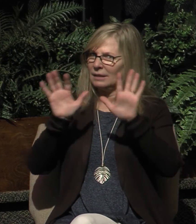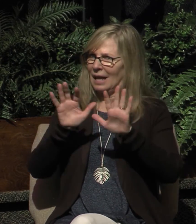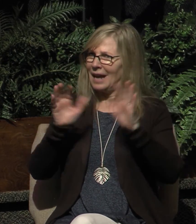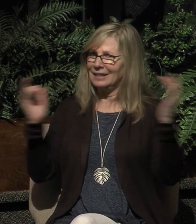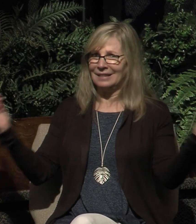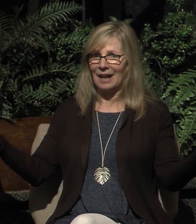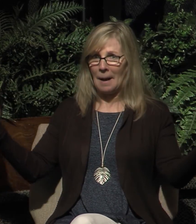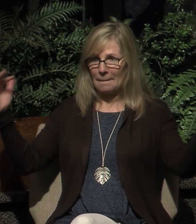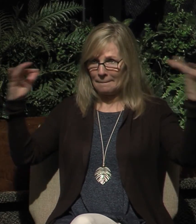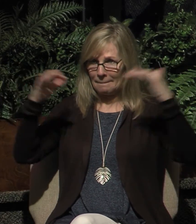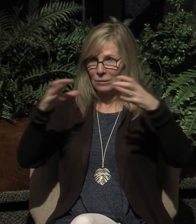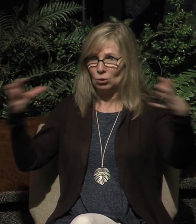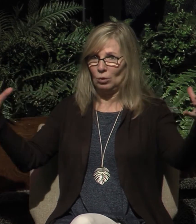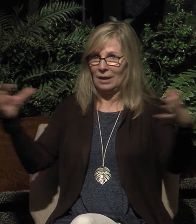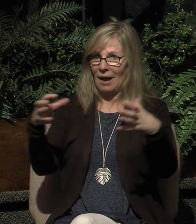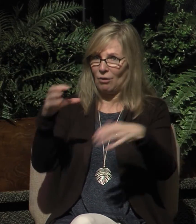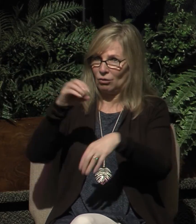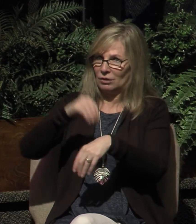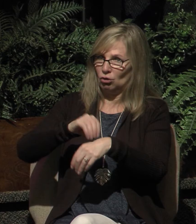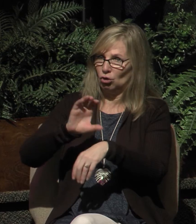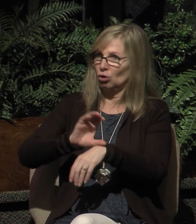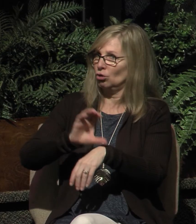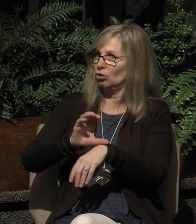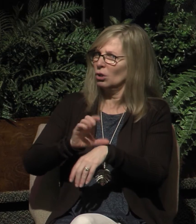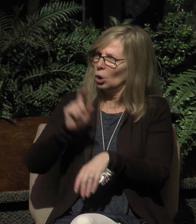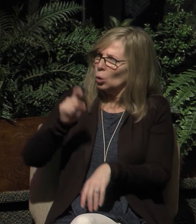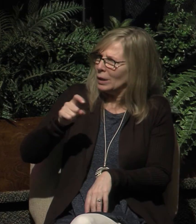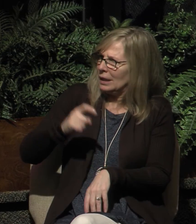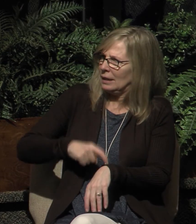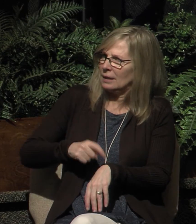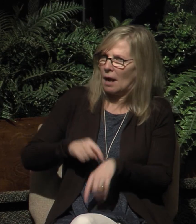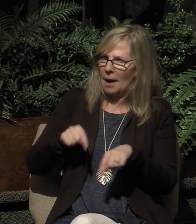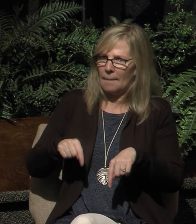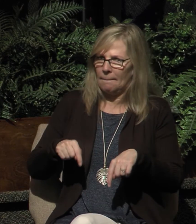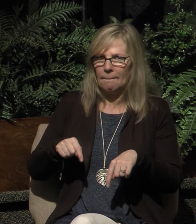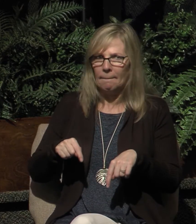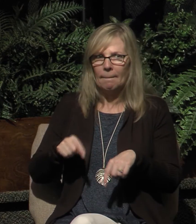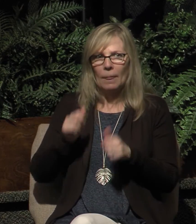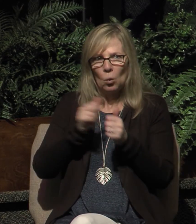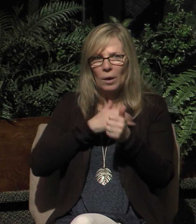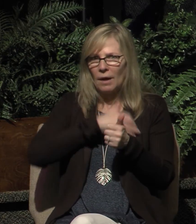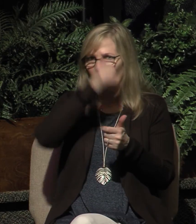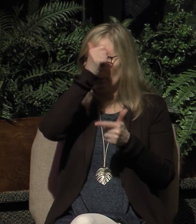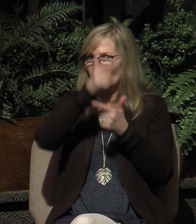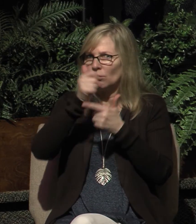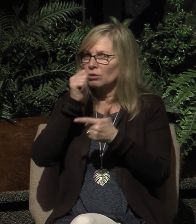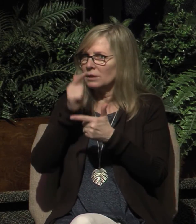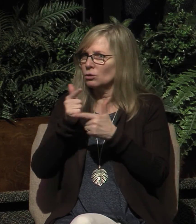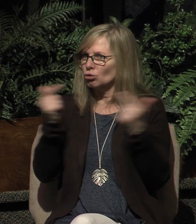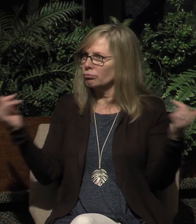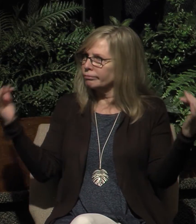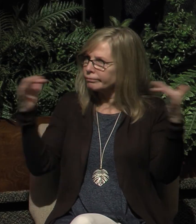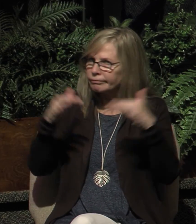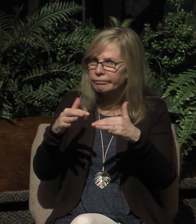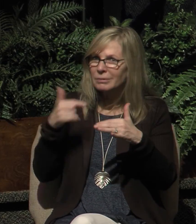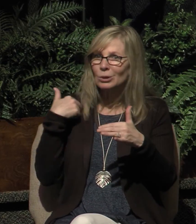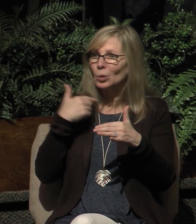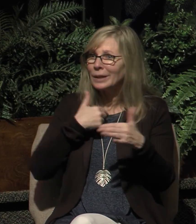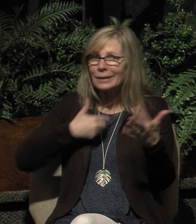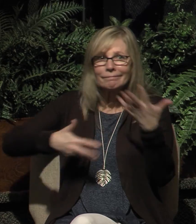church. You see we need this time together with our brothers and sisters so that we can interact with